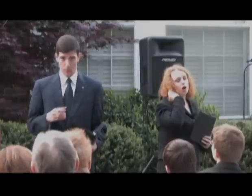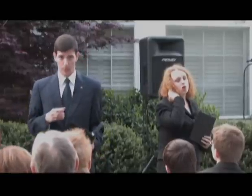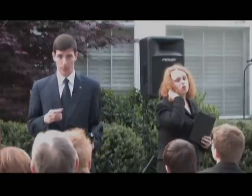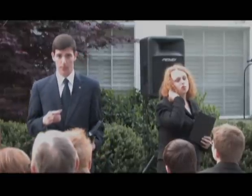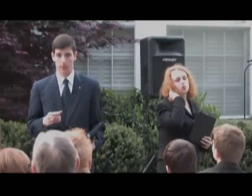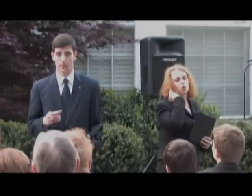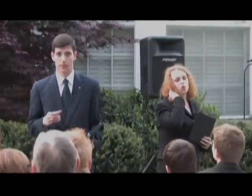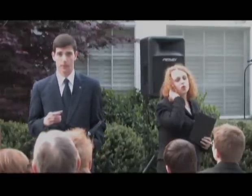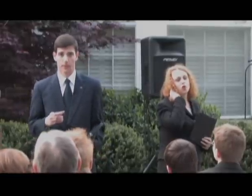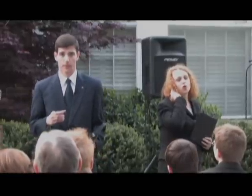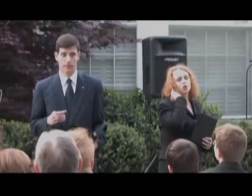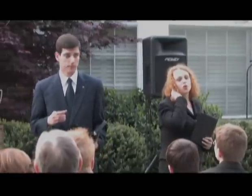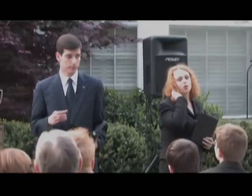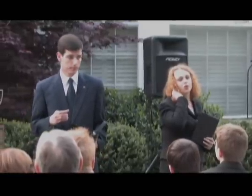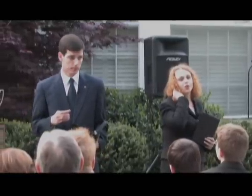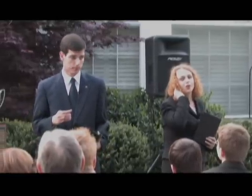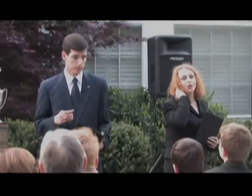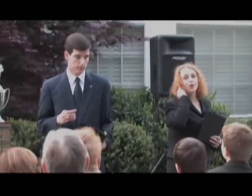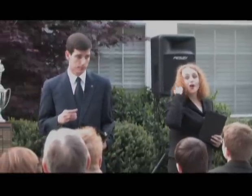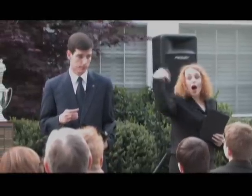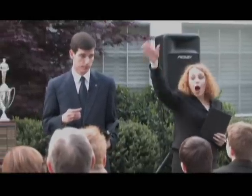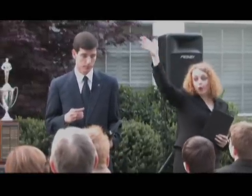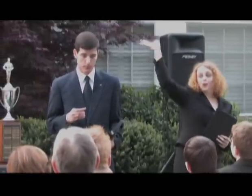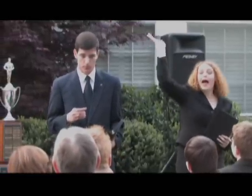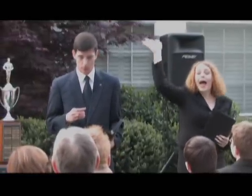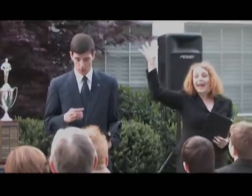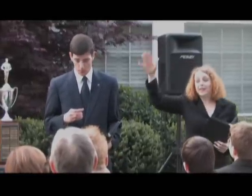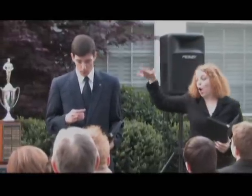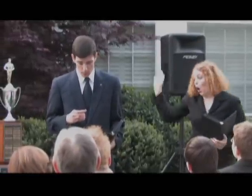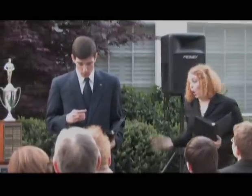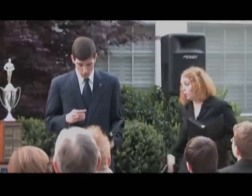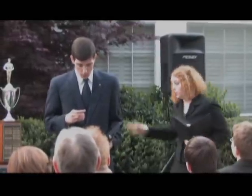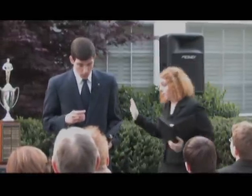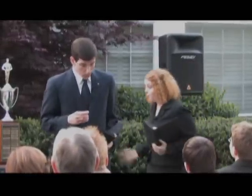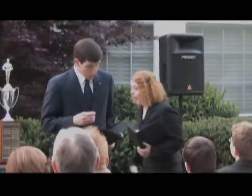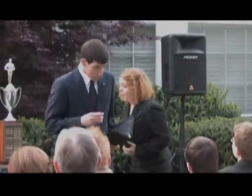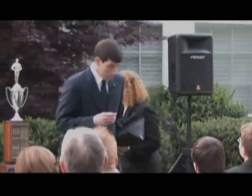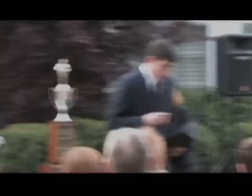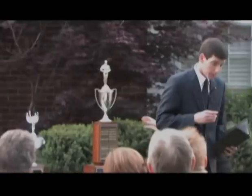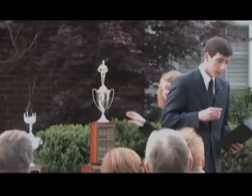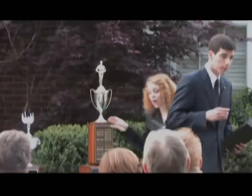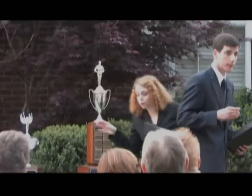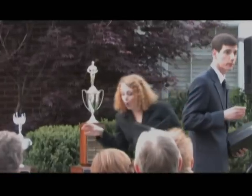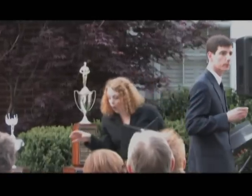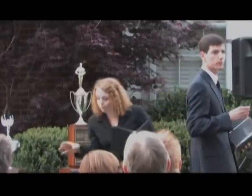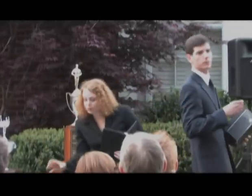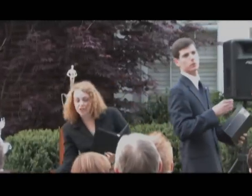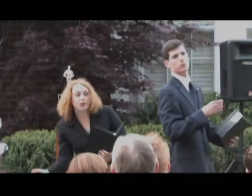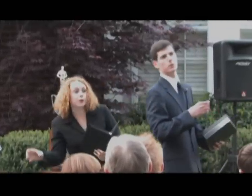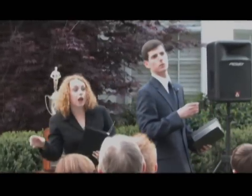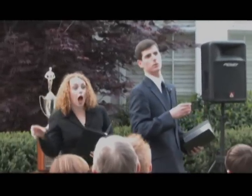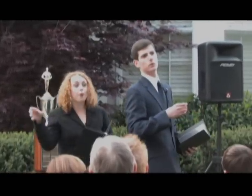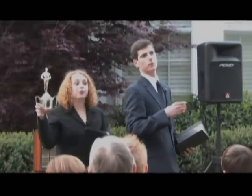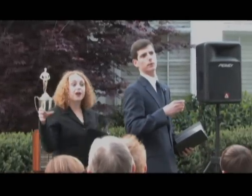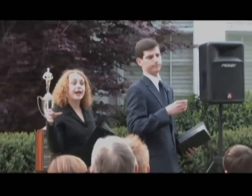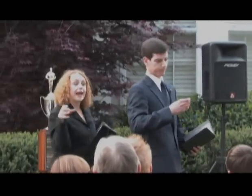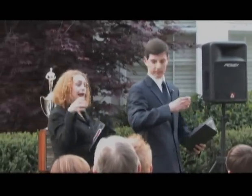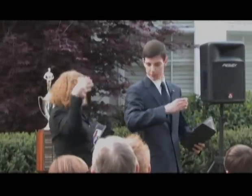are you so keen? Oh, hey, who's afraid of Virginia? Bull, Virginia. Oh, they're